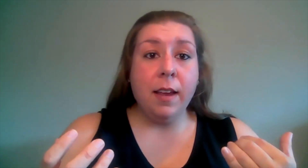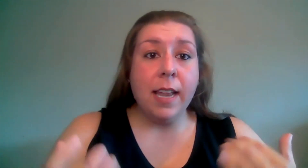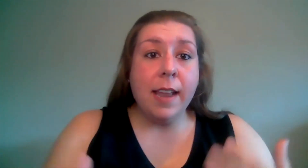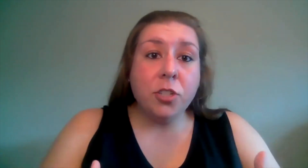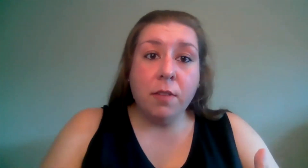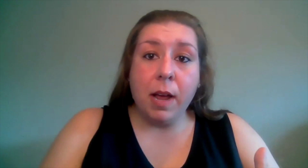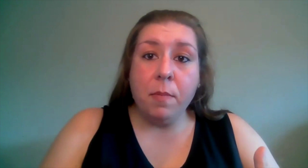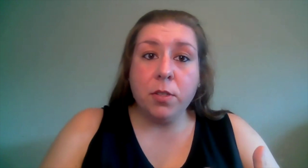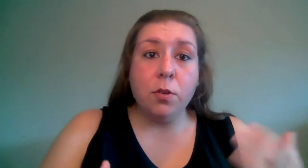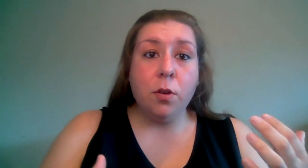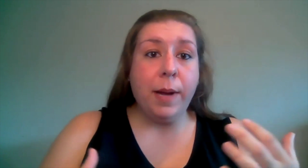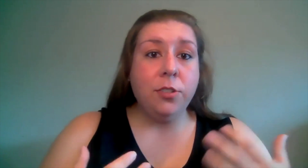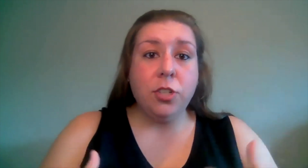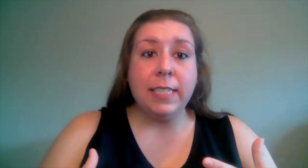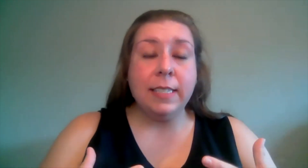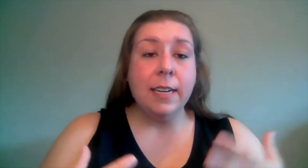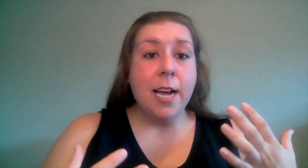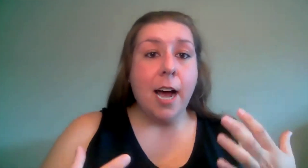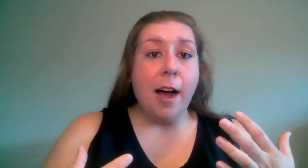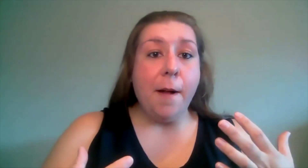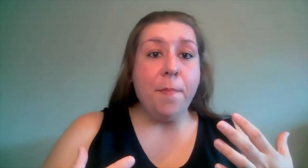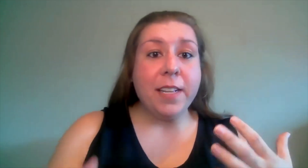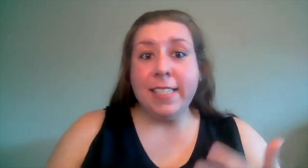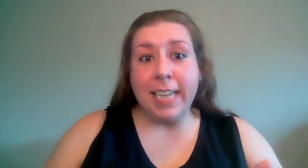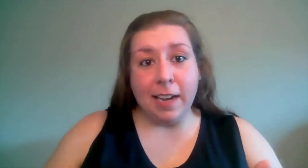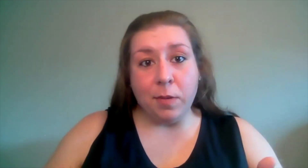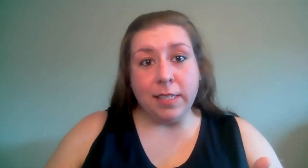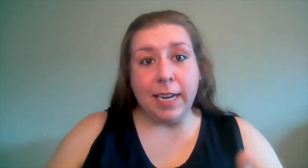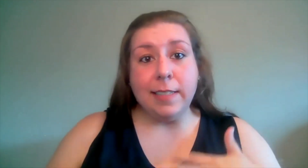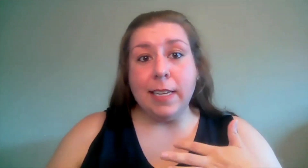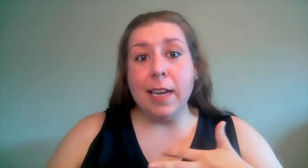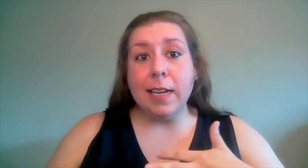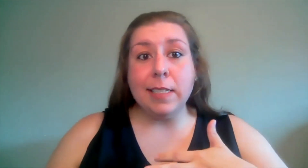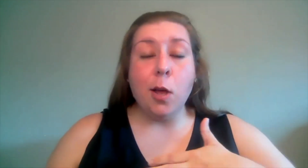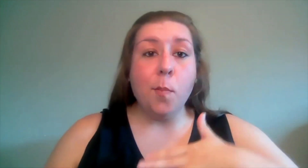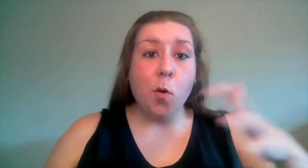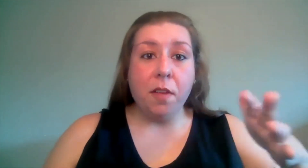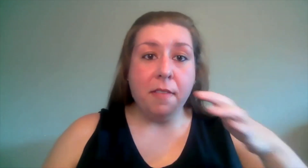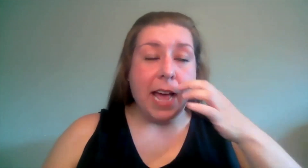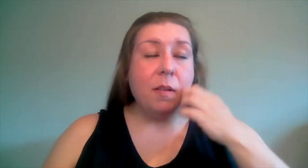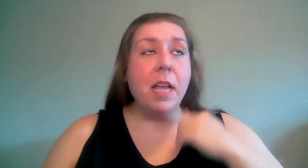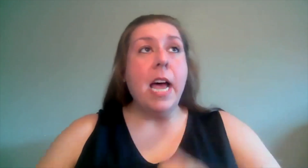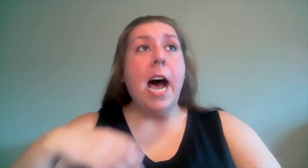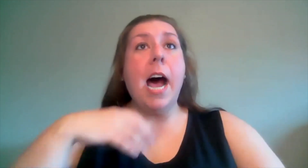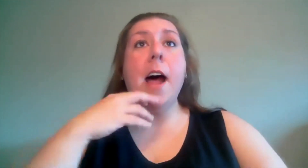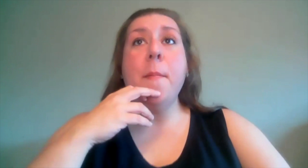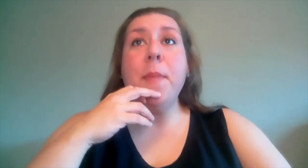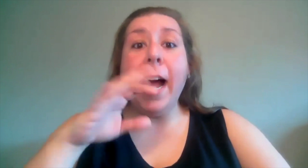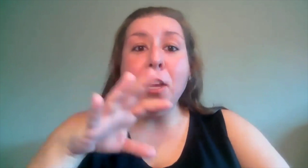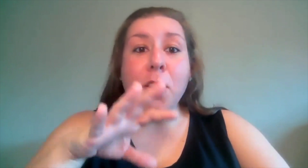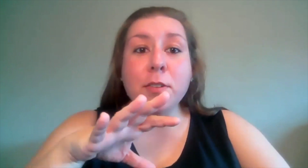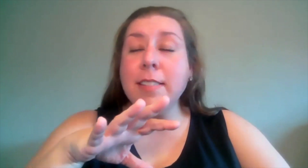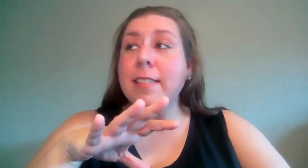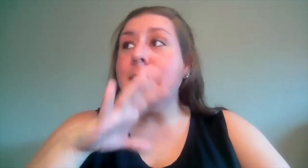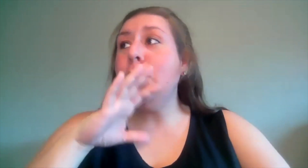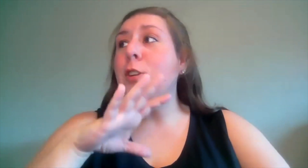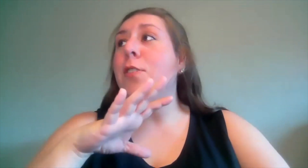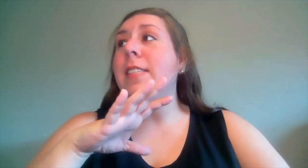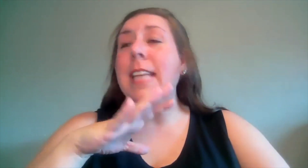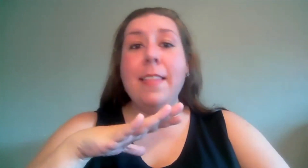connection of my musical by just um standing with stands it is more than that um i used to say